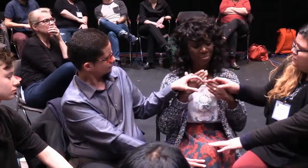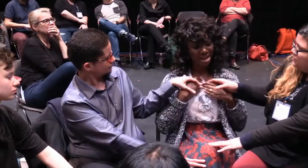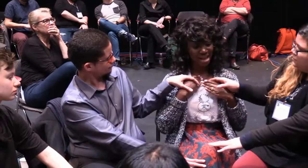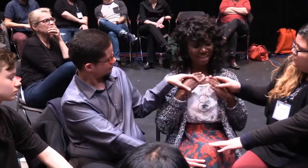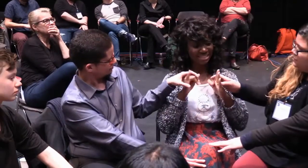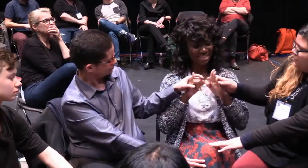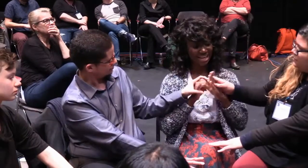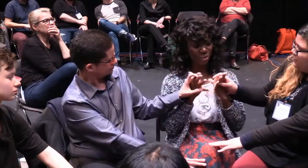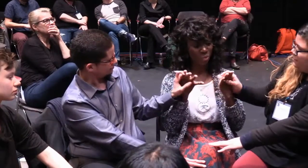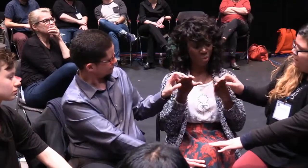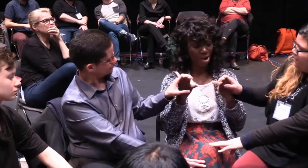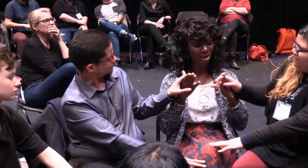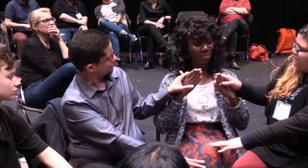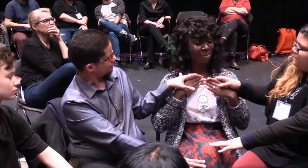My family comes from Africa.